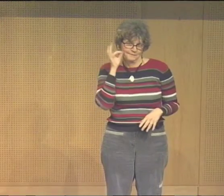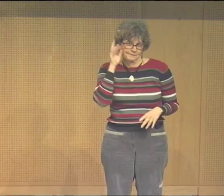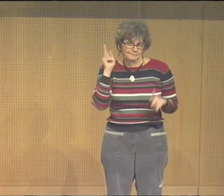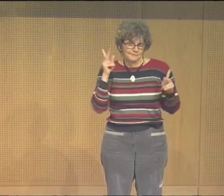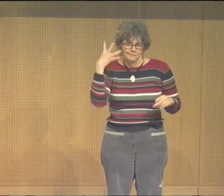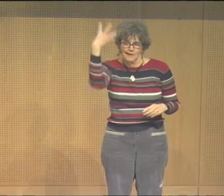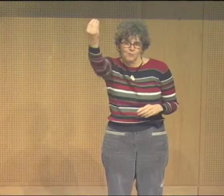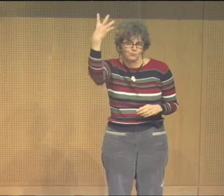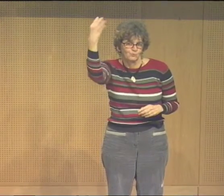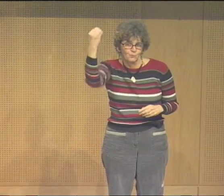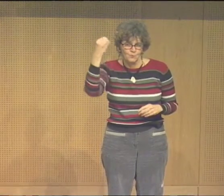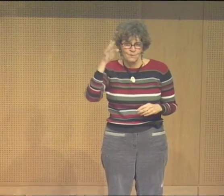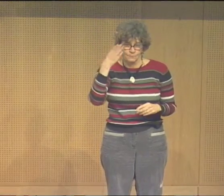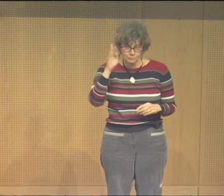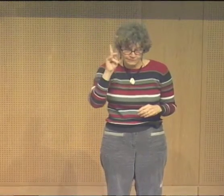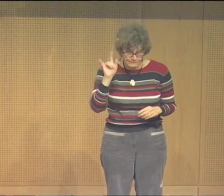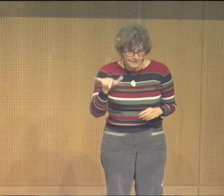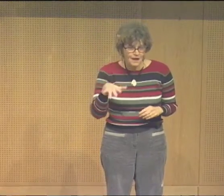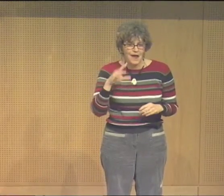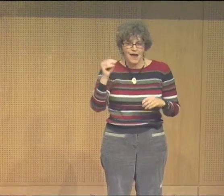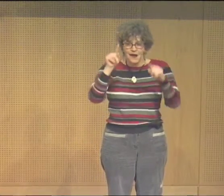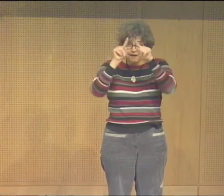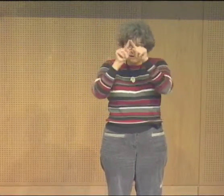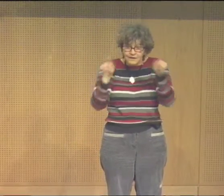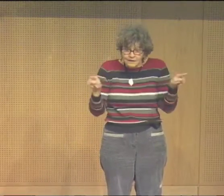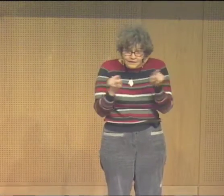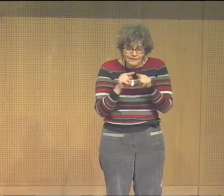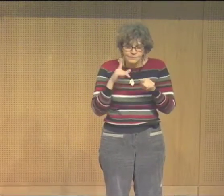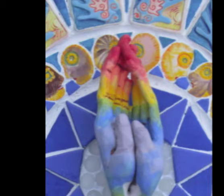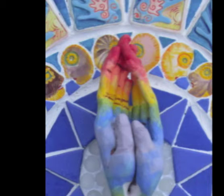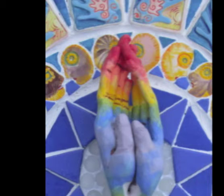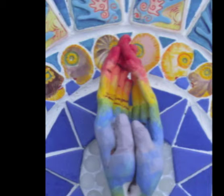the blue sky because that's very important to Native Americans. They're outside